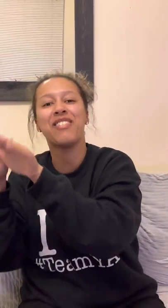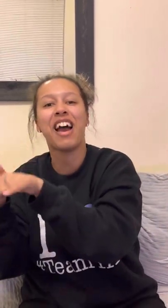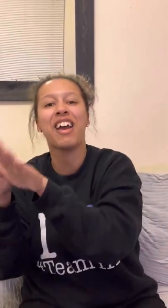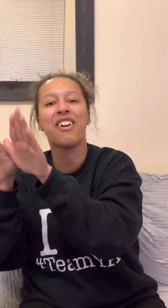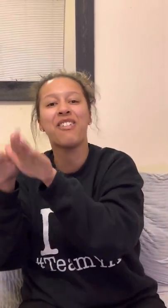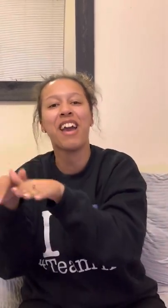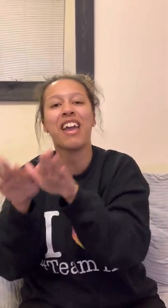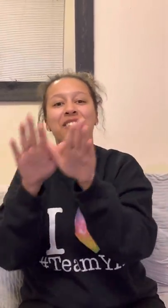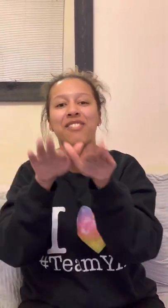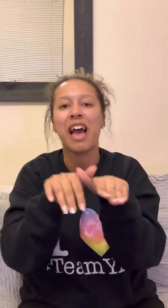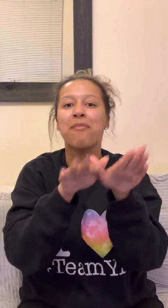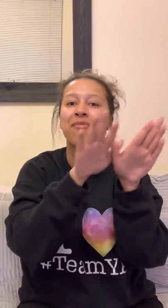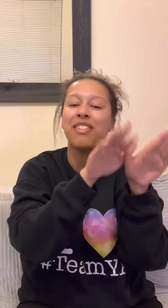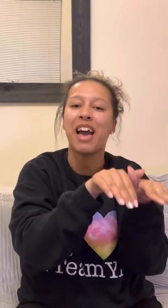fly away, flap, flap.